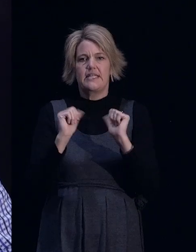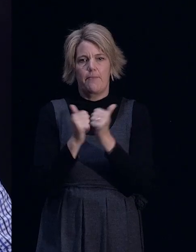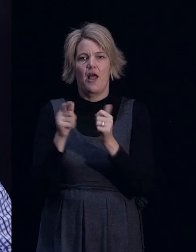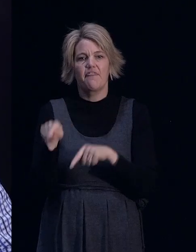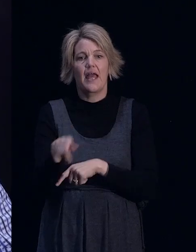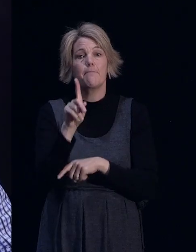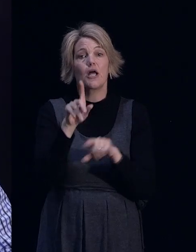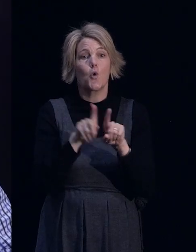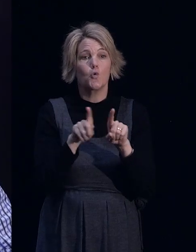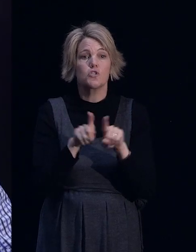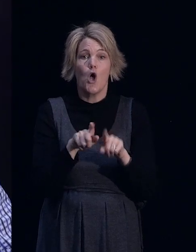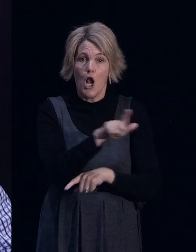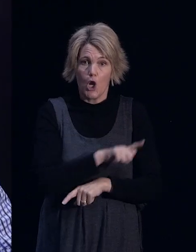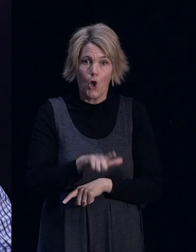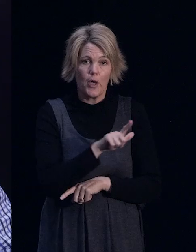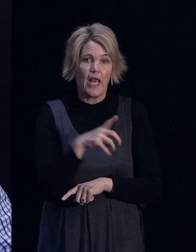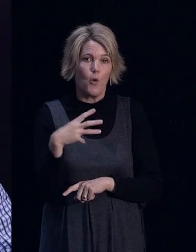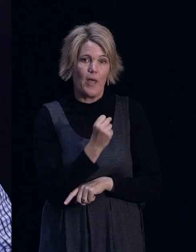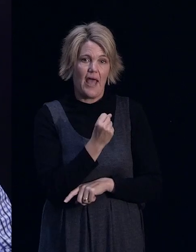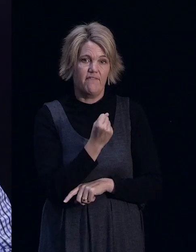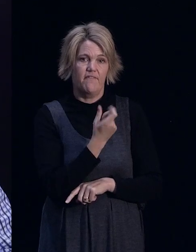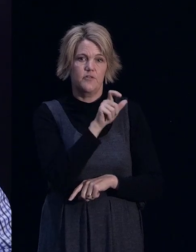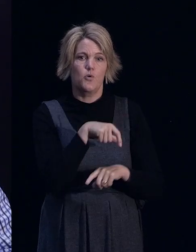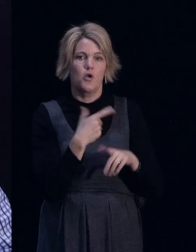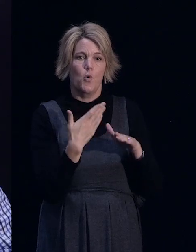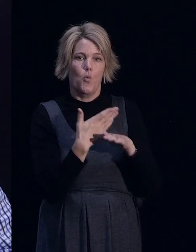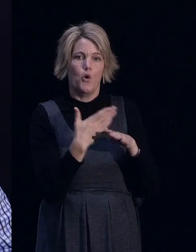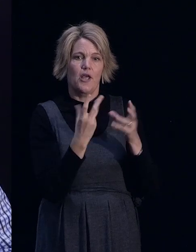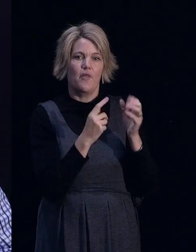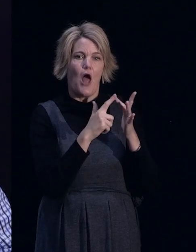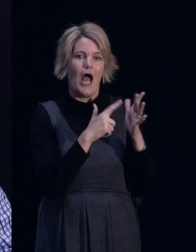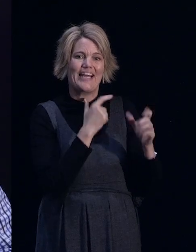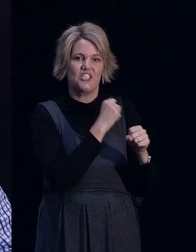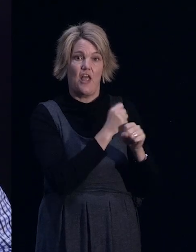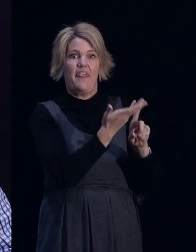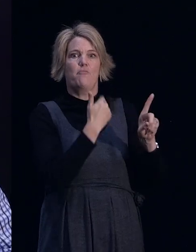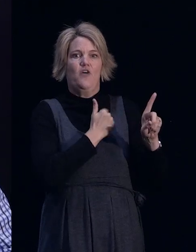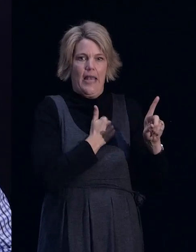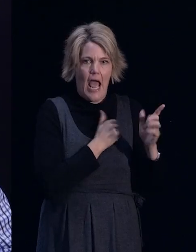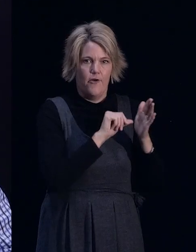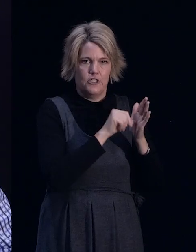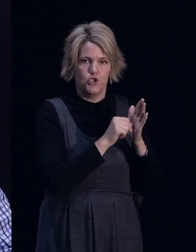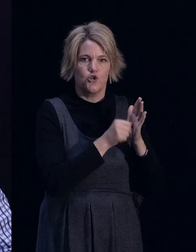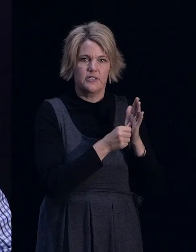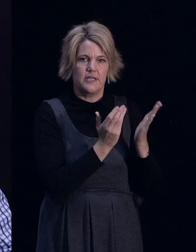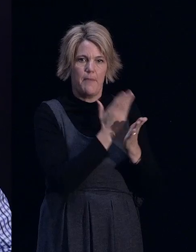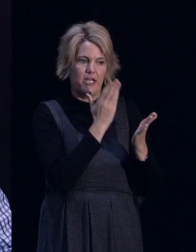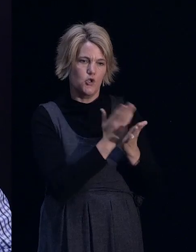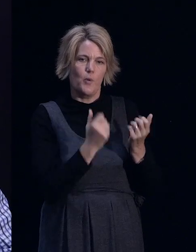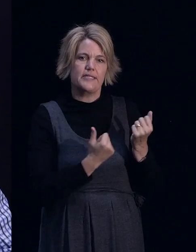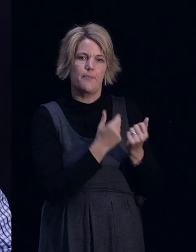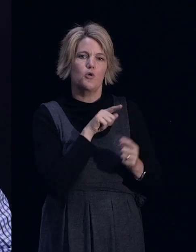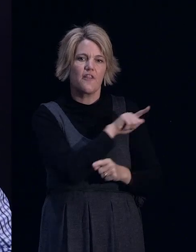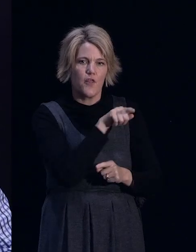based locally who is working with IAG who provides our insurance to make sure that we're supporting our customers as best we can with all those